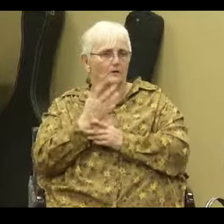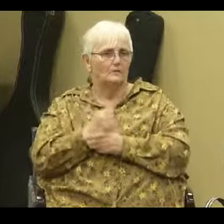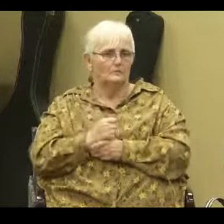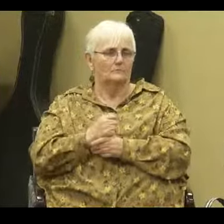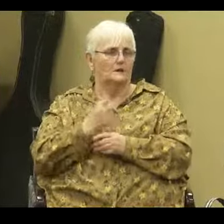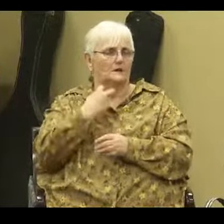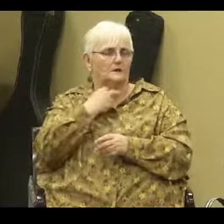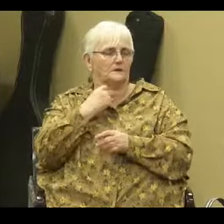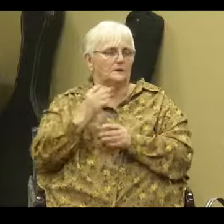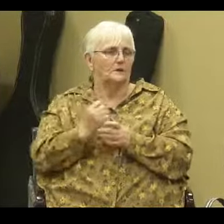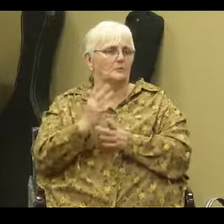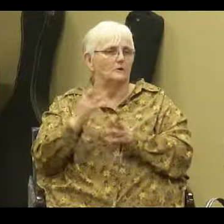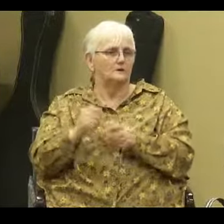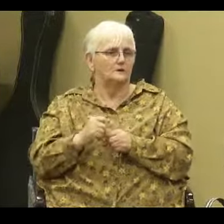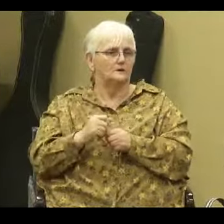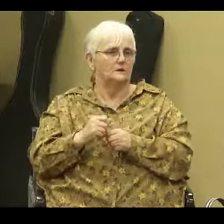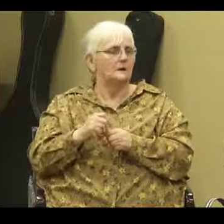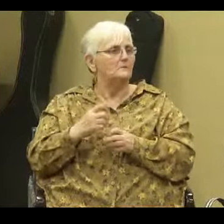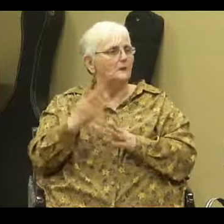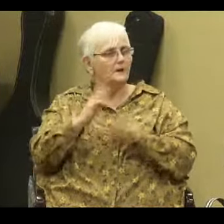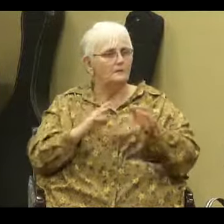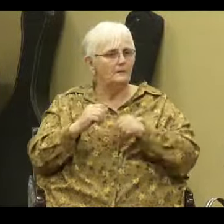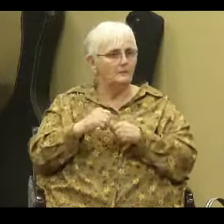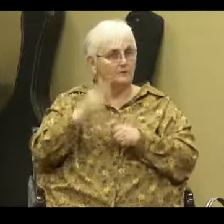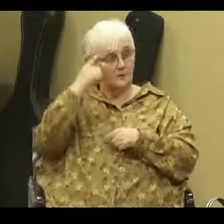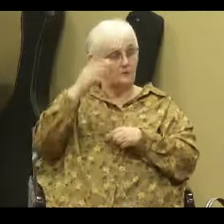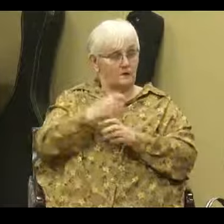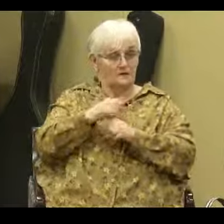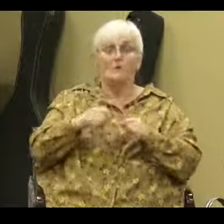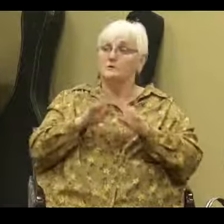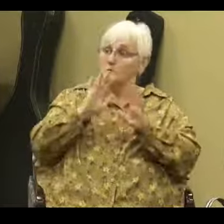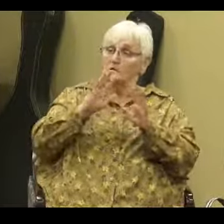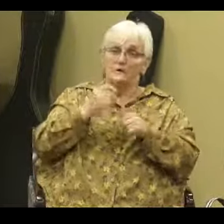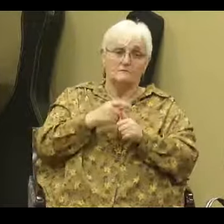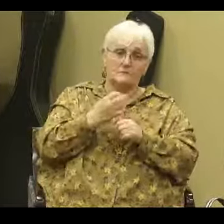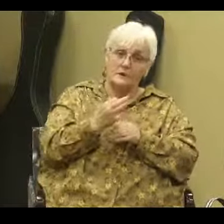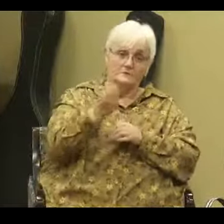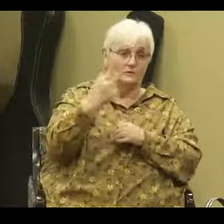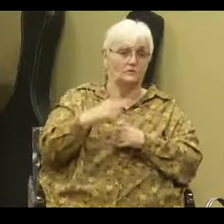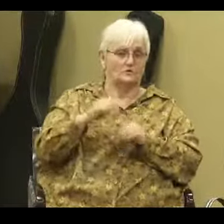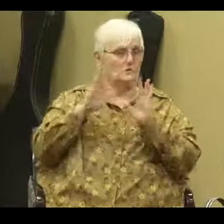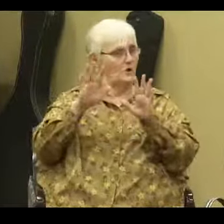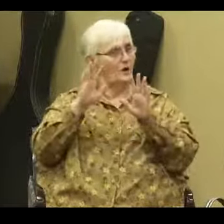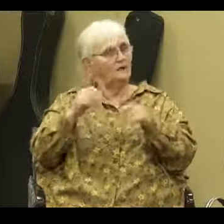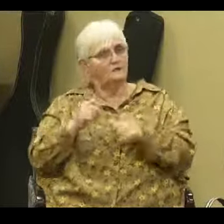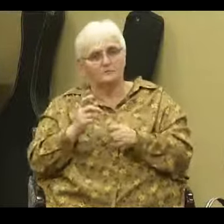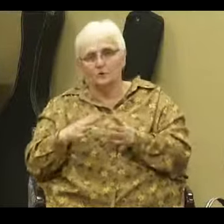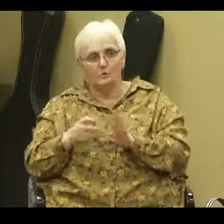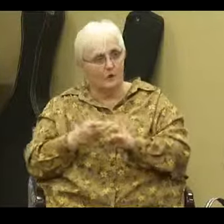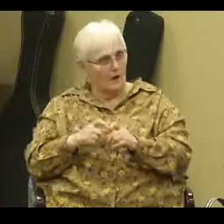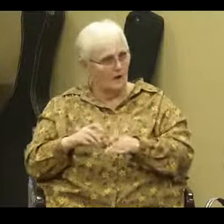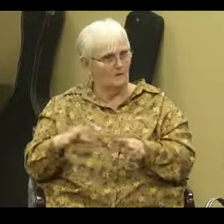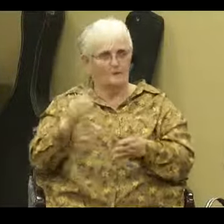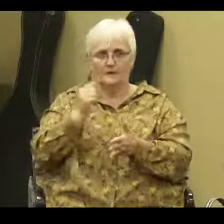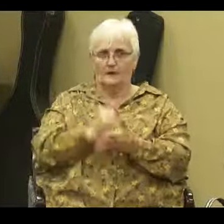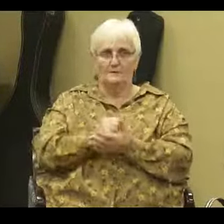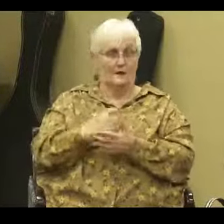See, many people feel when they get saved that, man, it's going to be great. Wow, it's going to be great. Amen. I did this